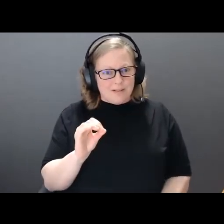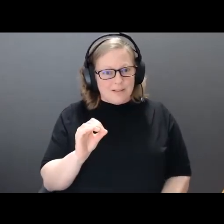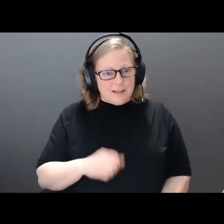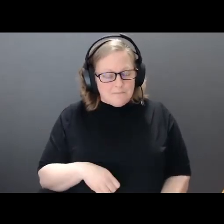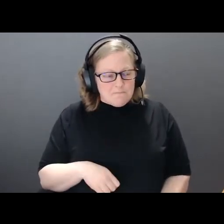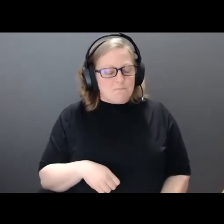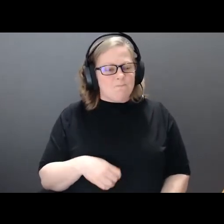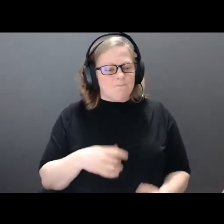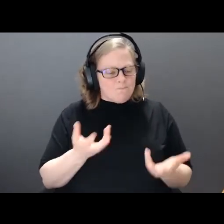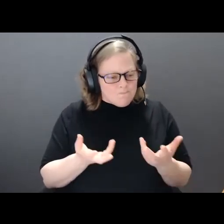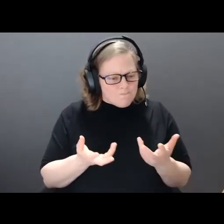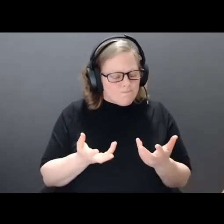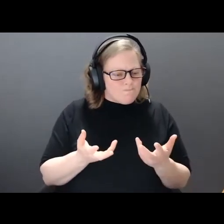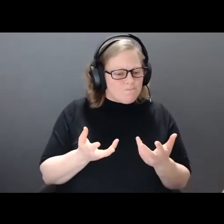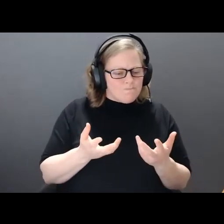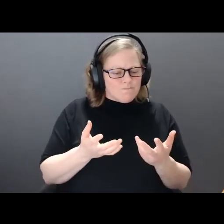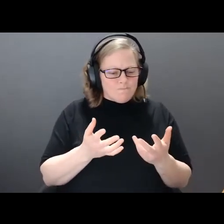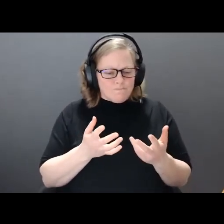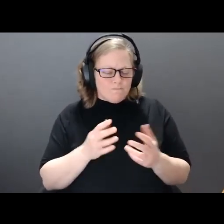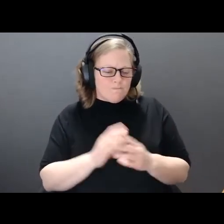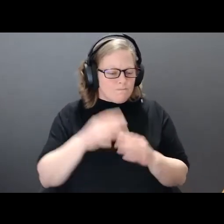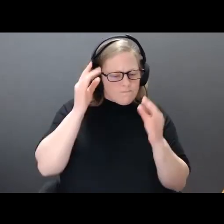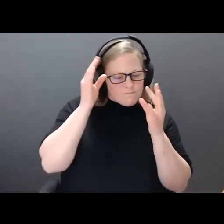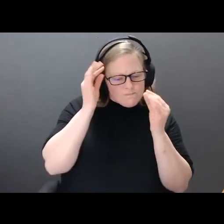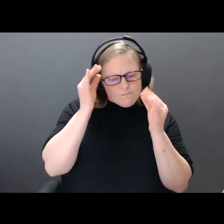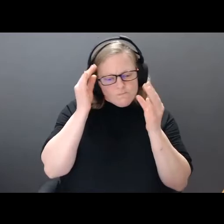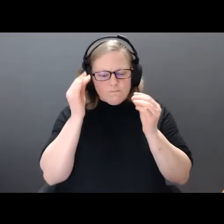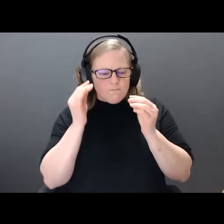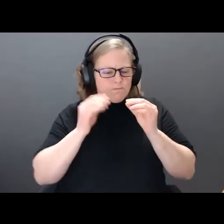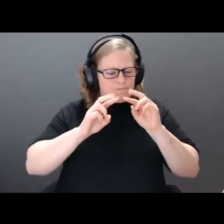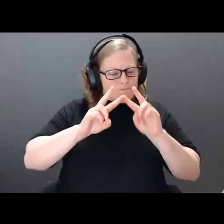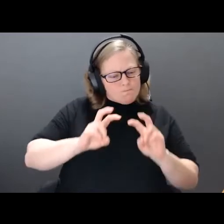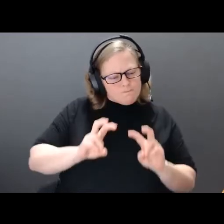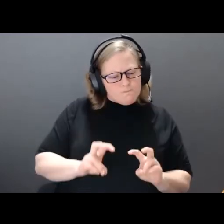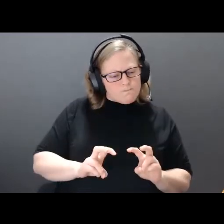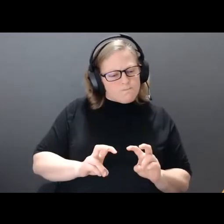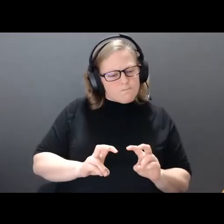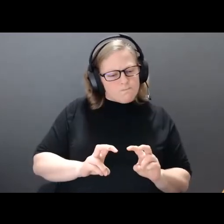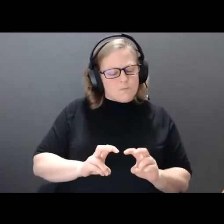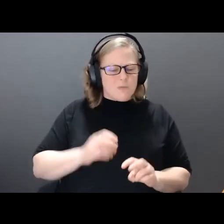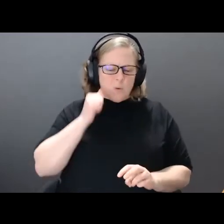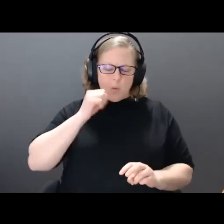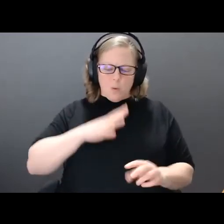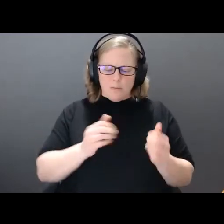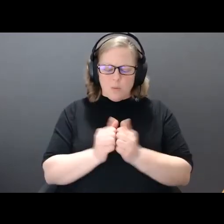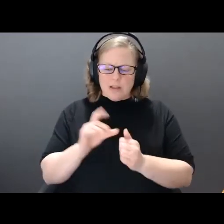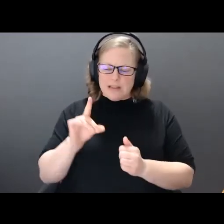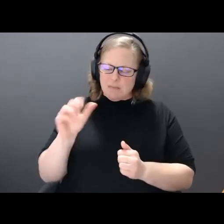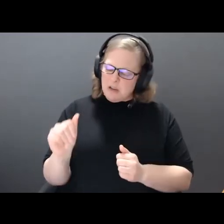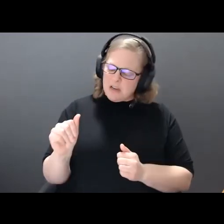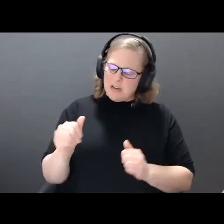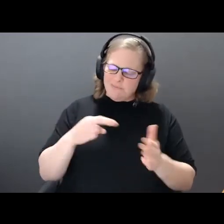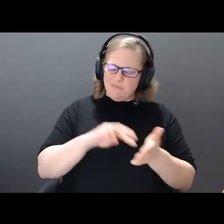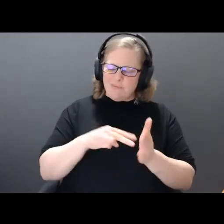questioning and pondering questions of what it means to be a woman with a disability, an artist with a